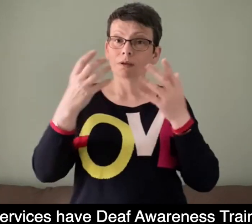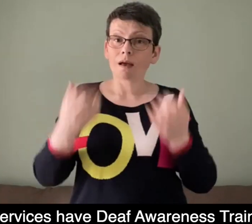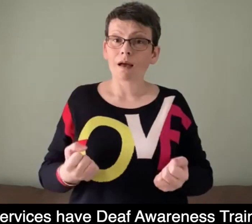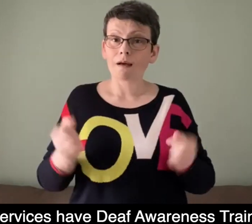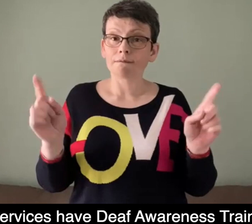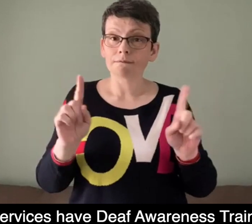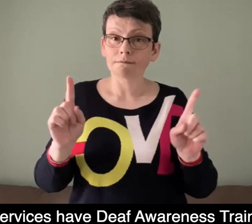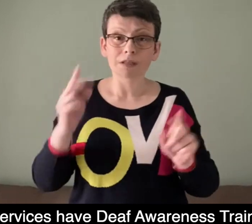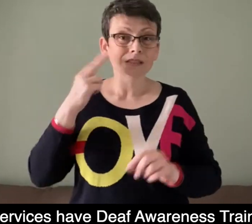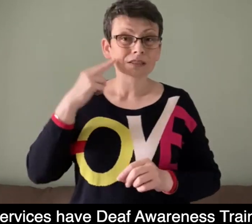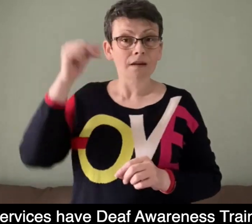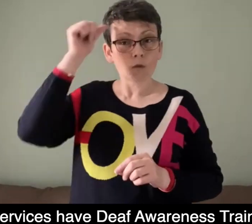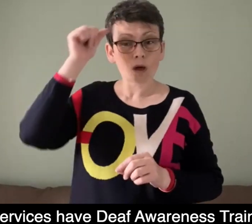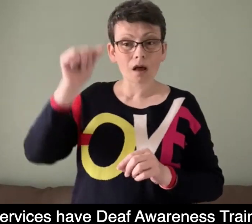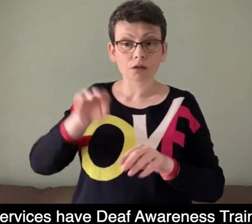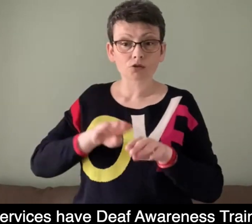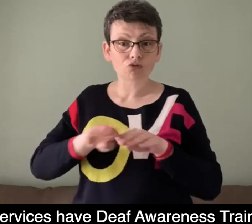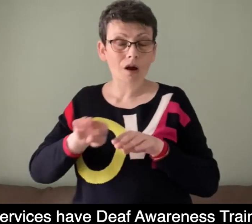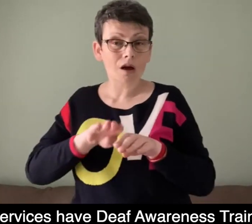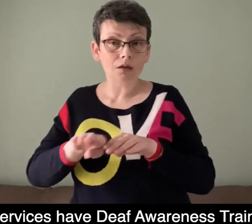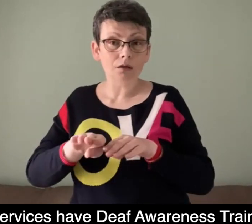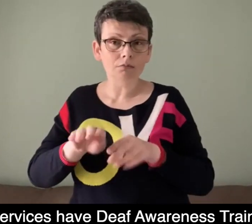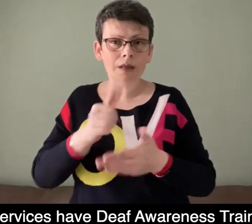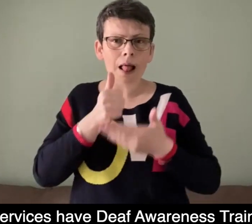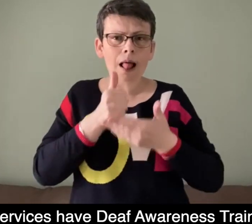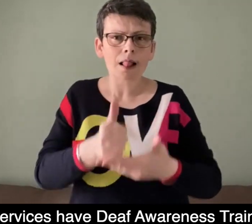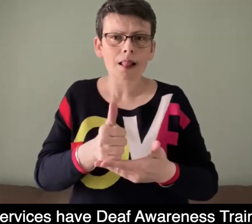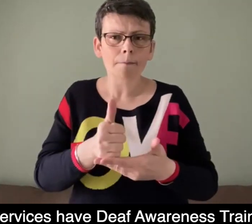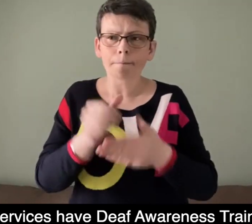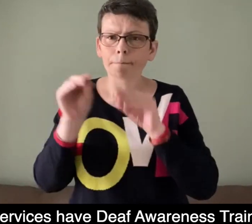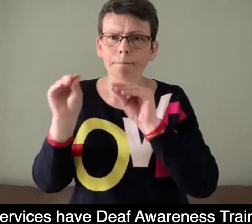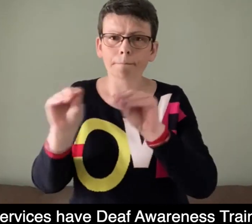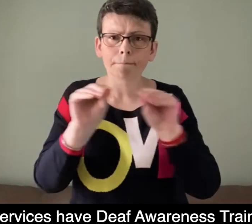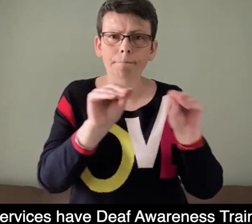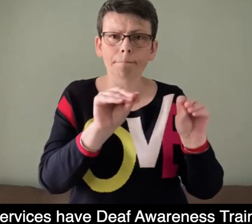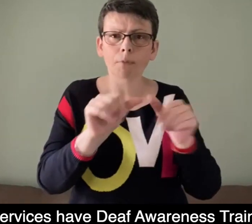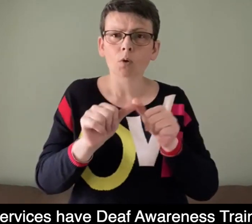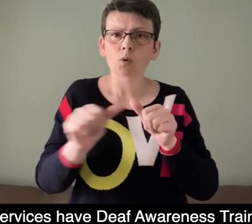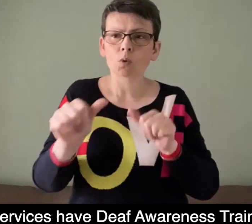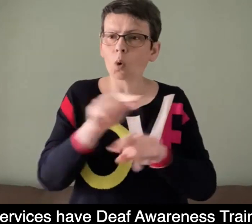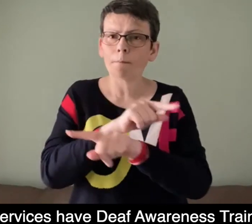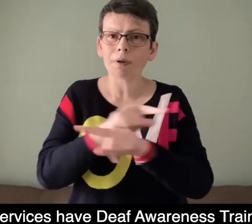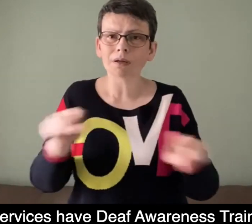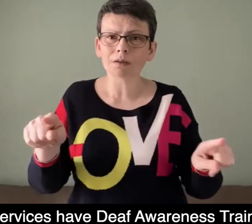BID services have Deaf awareness training to help companies become more accessible.